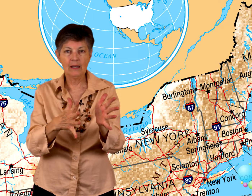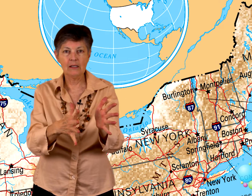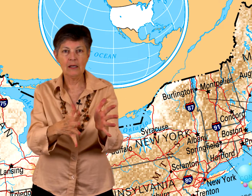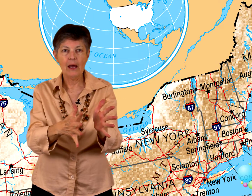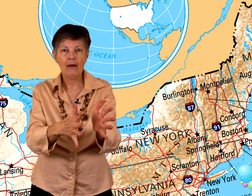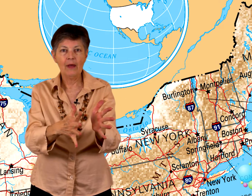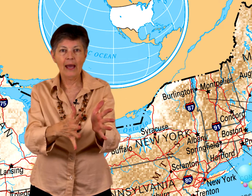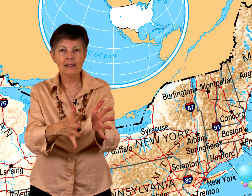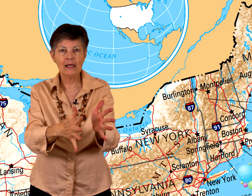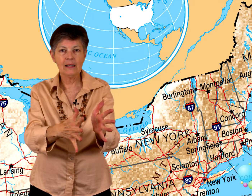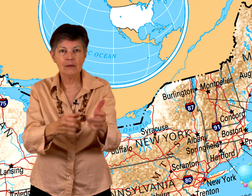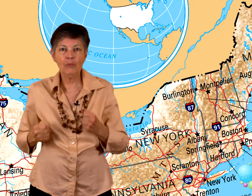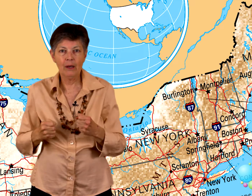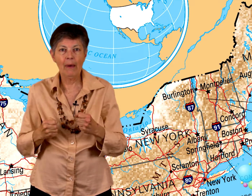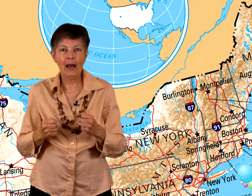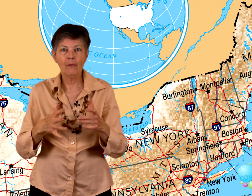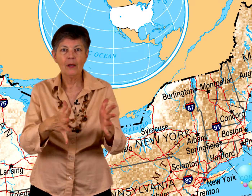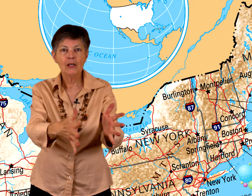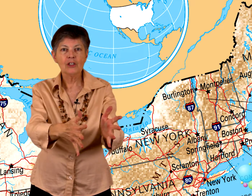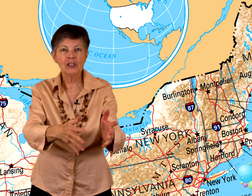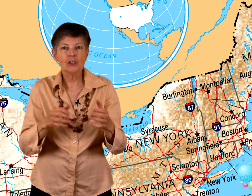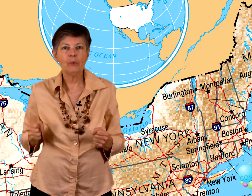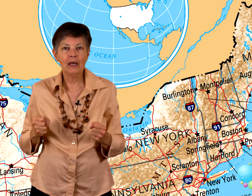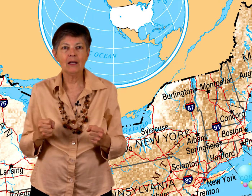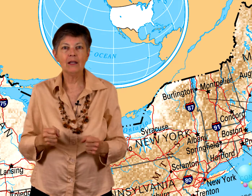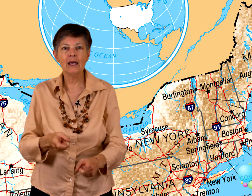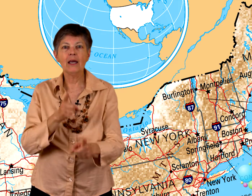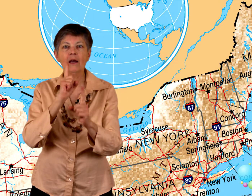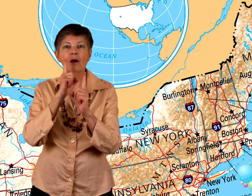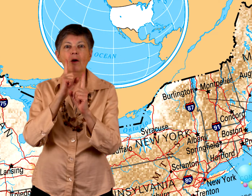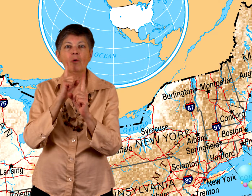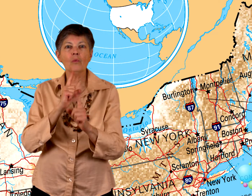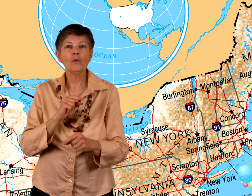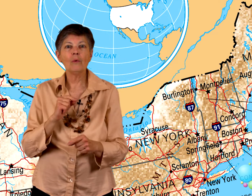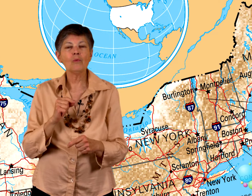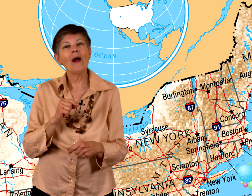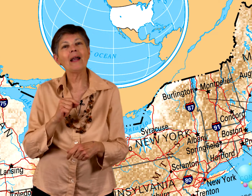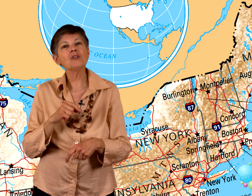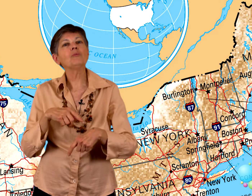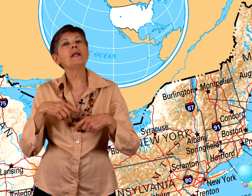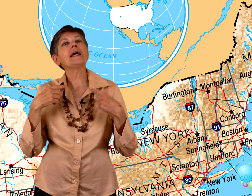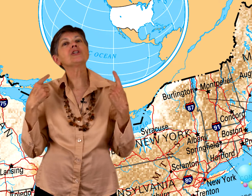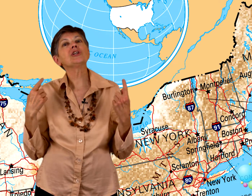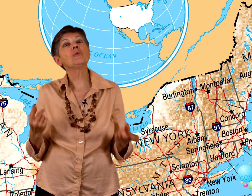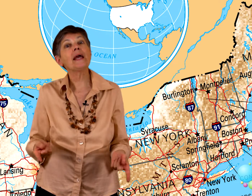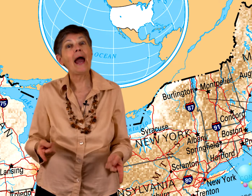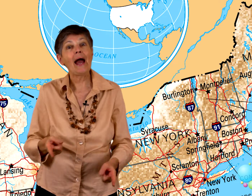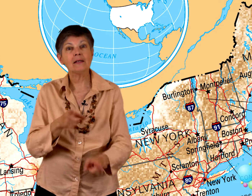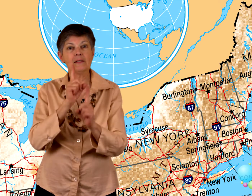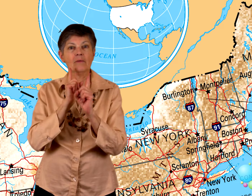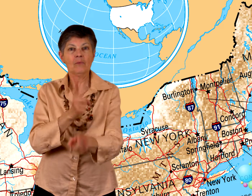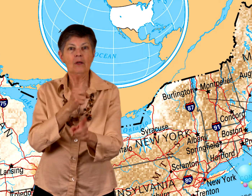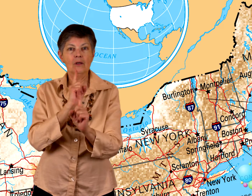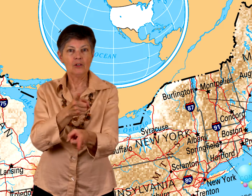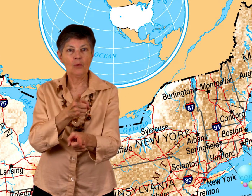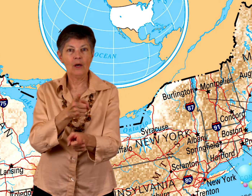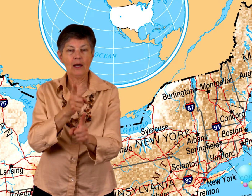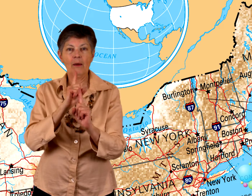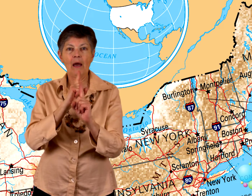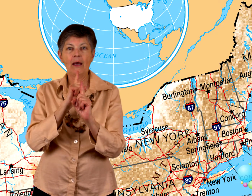take these hands like this and bring them back. She speedily. Rallies would be like she reacts. So we're going to come out